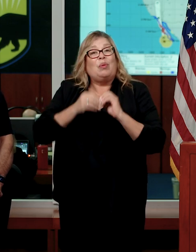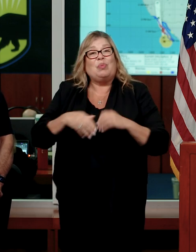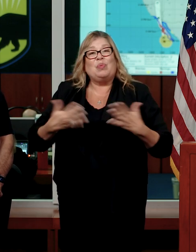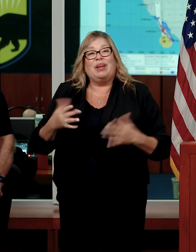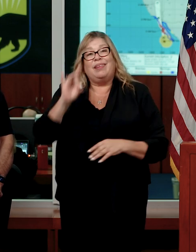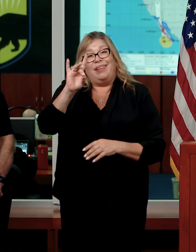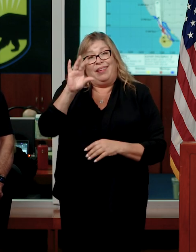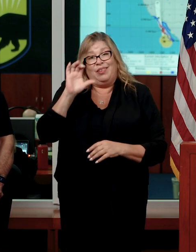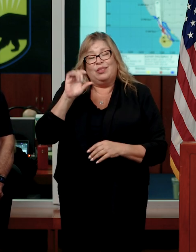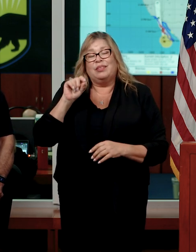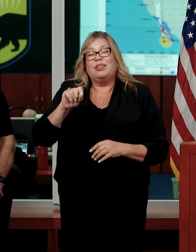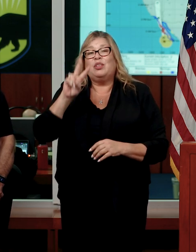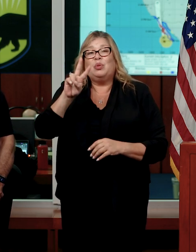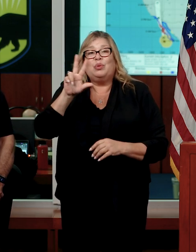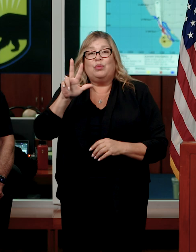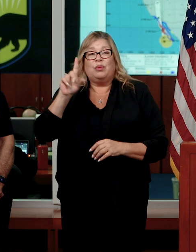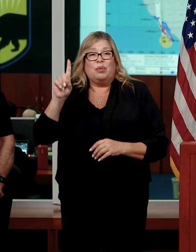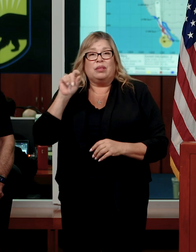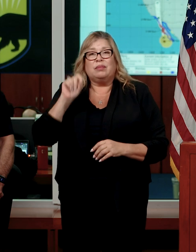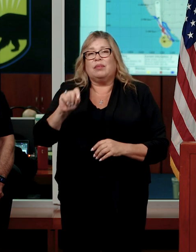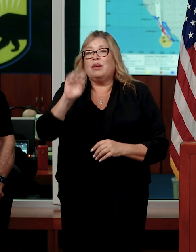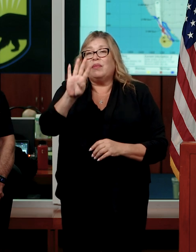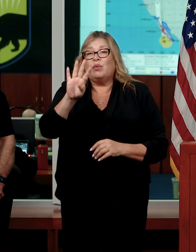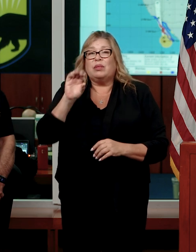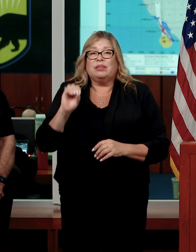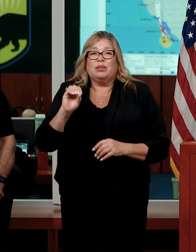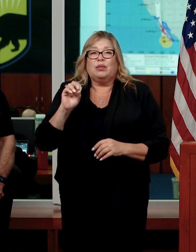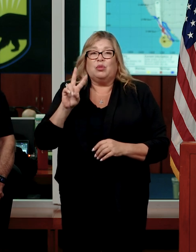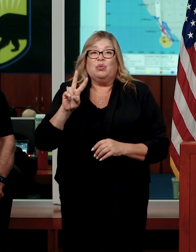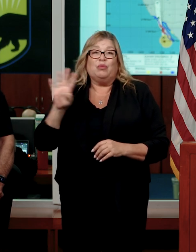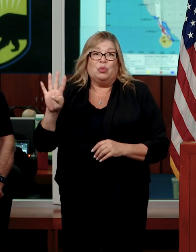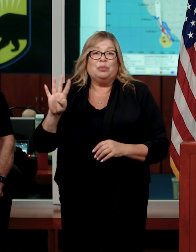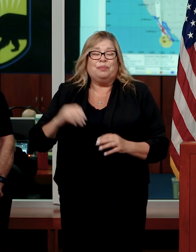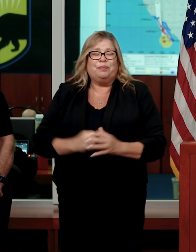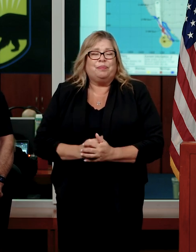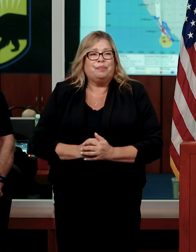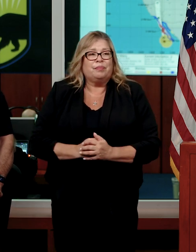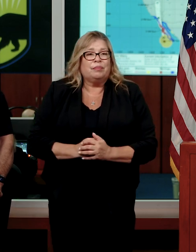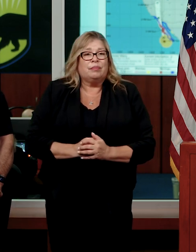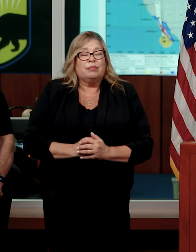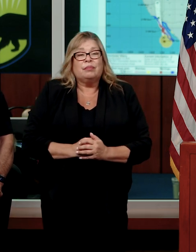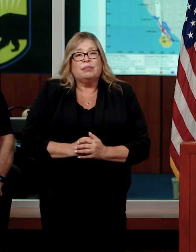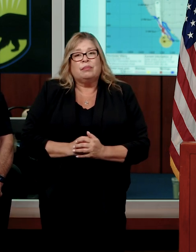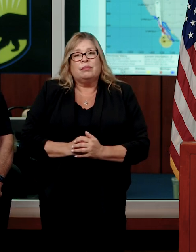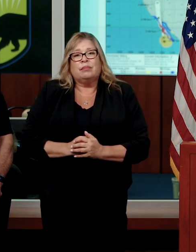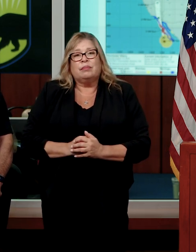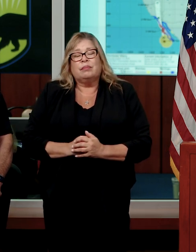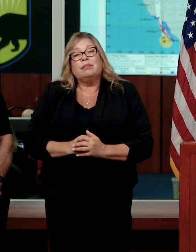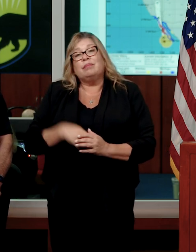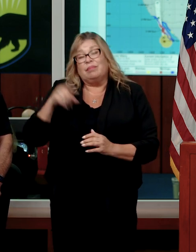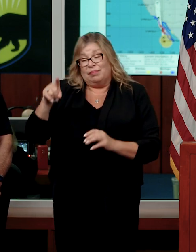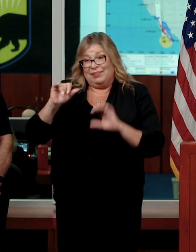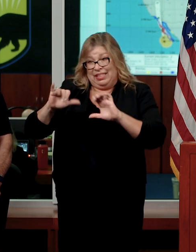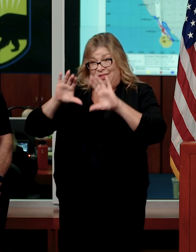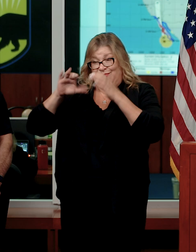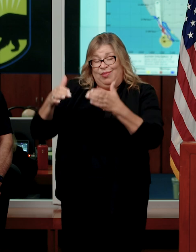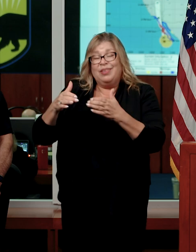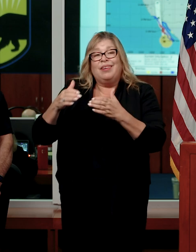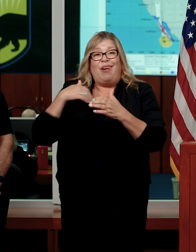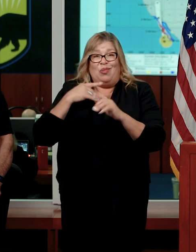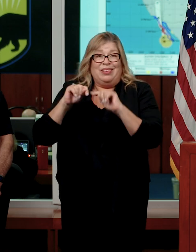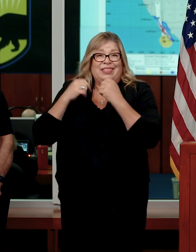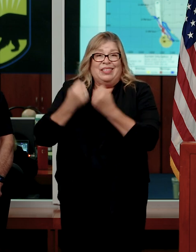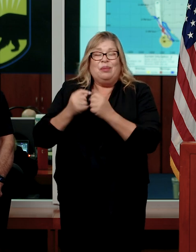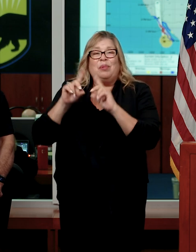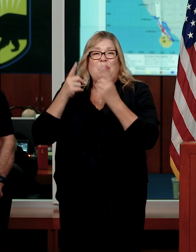-231-4024. The team at the Department of Public Health is coordinating with